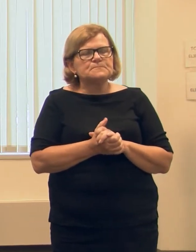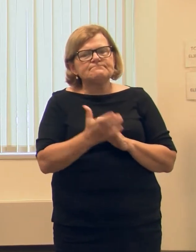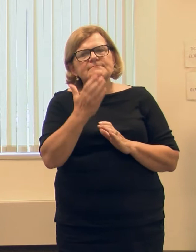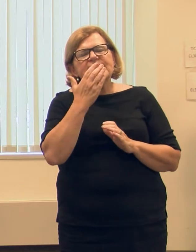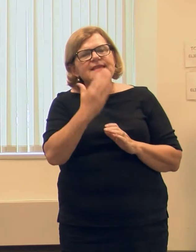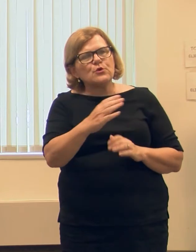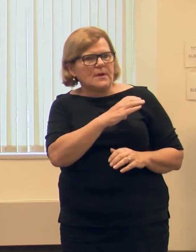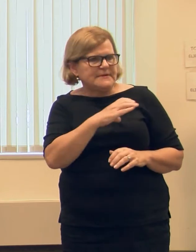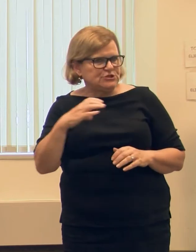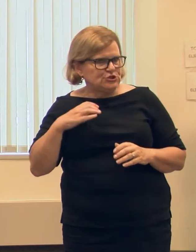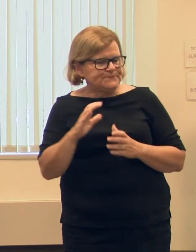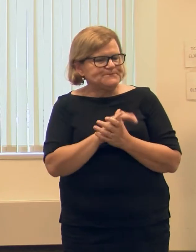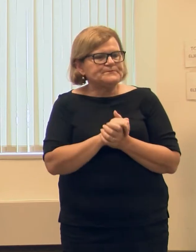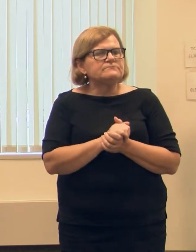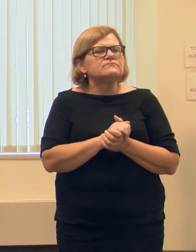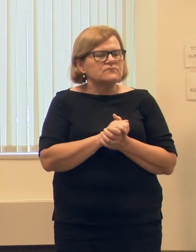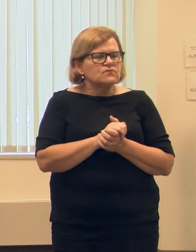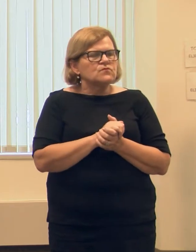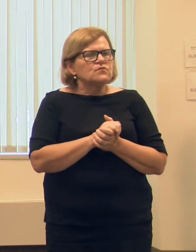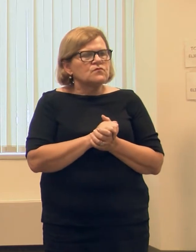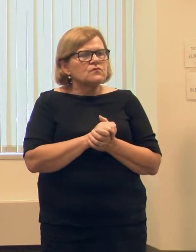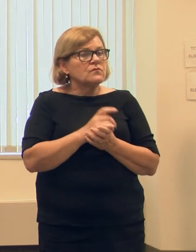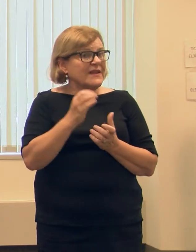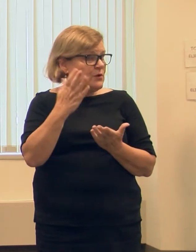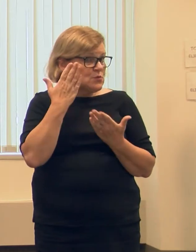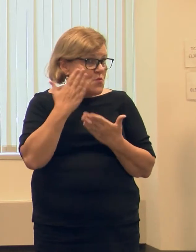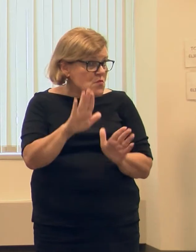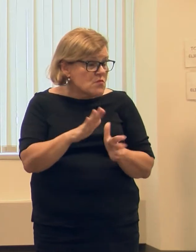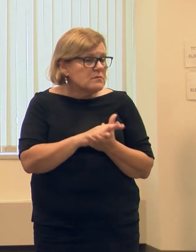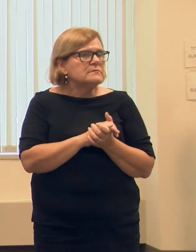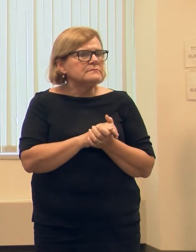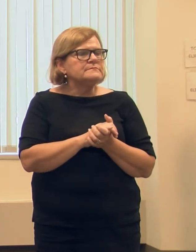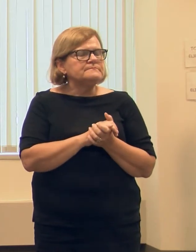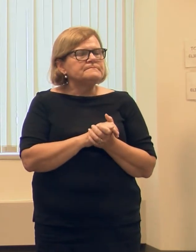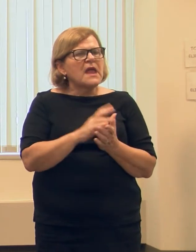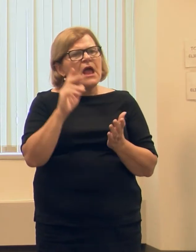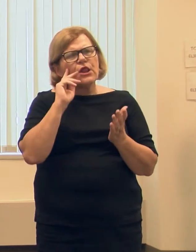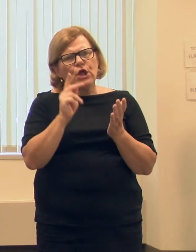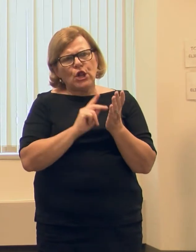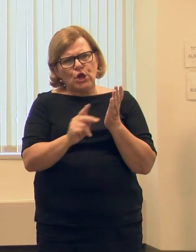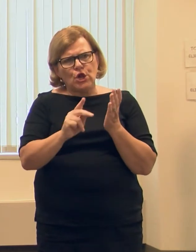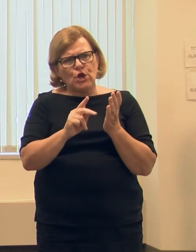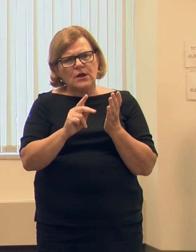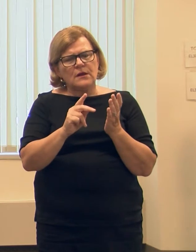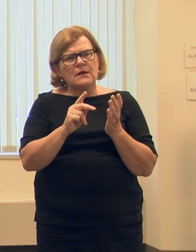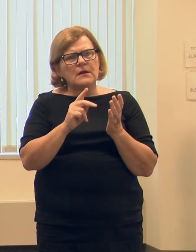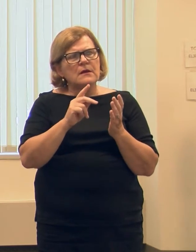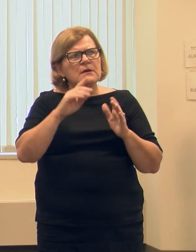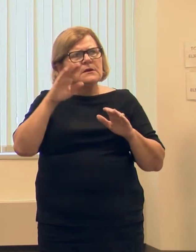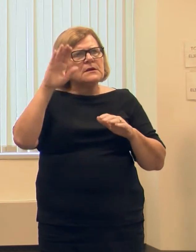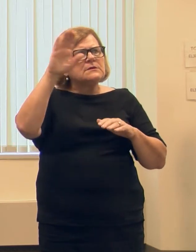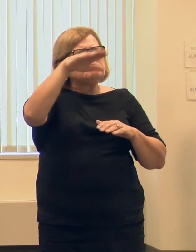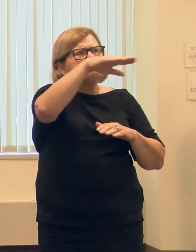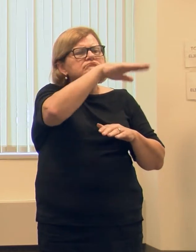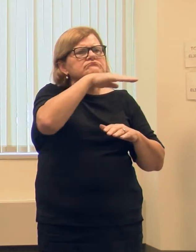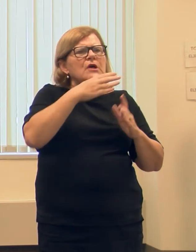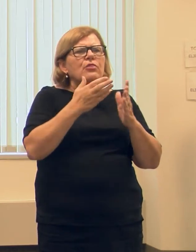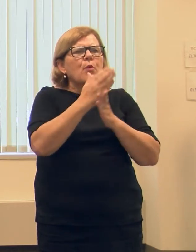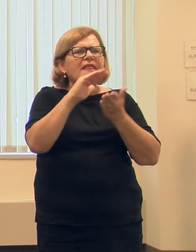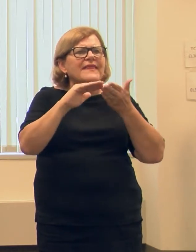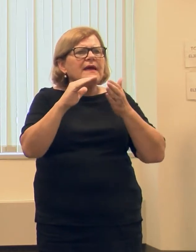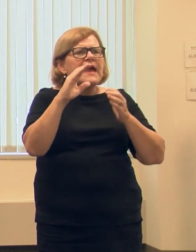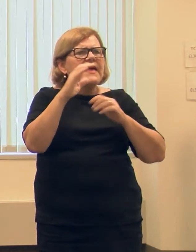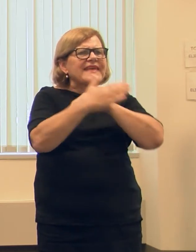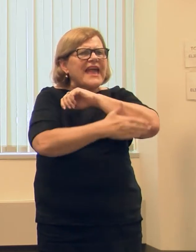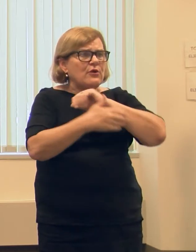Thank you, Commissioner. So if you're not aware, you know, the clerks are sort of a patchwork throughout the county, right? Each community